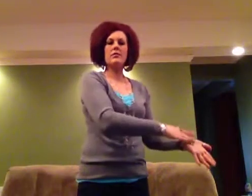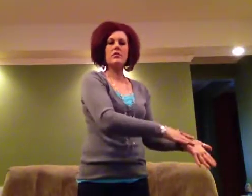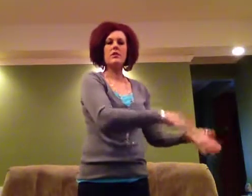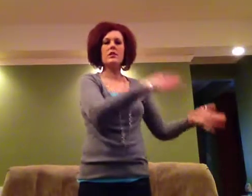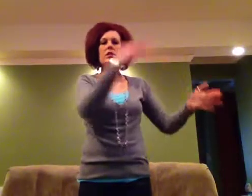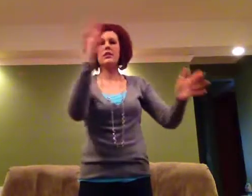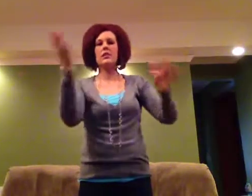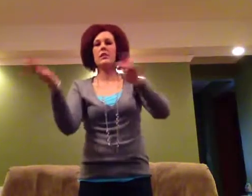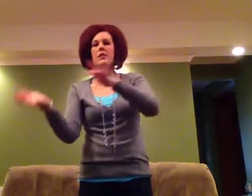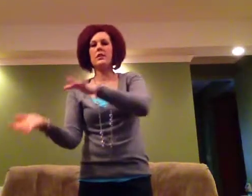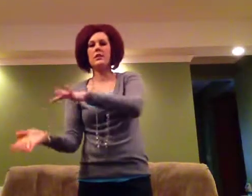Jesus